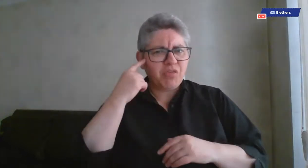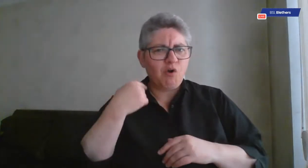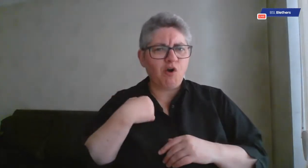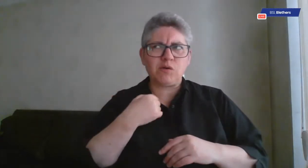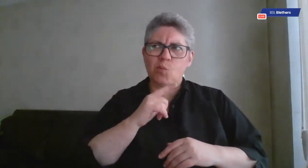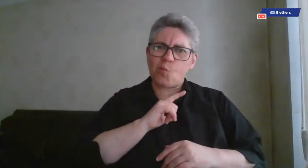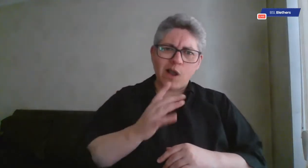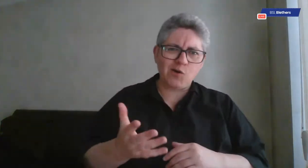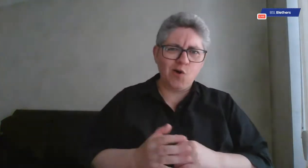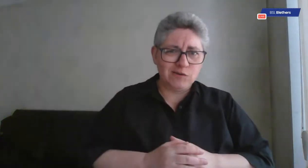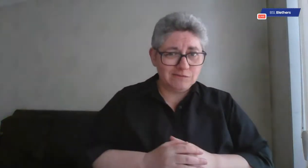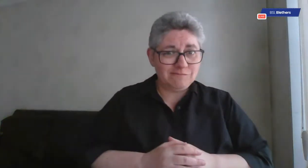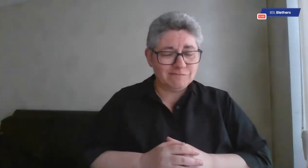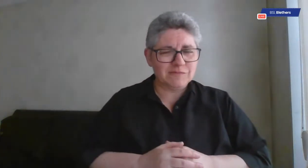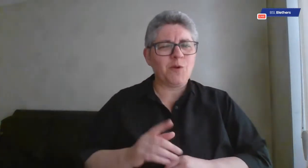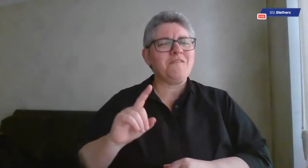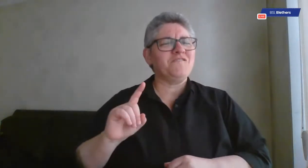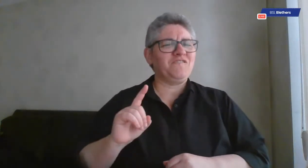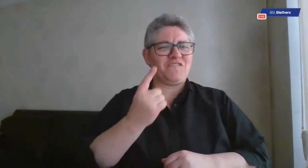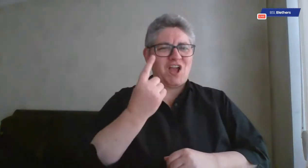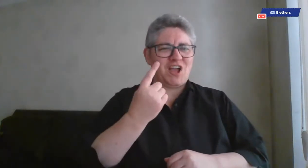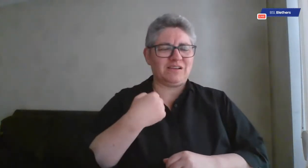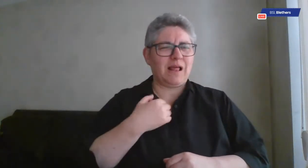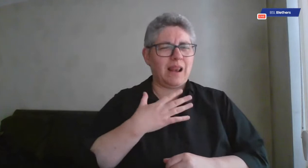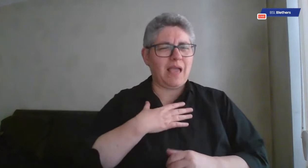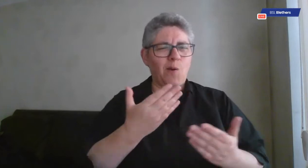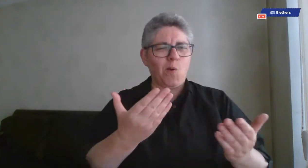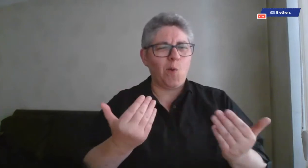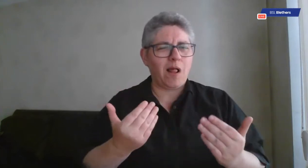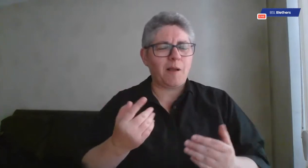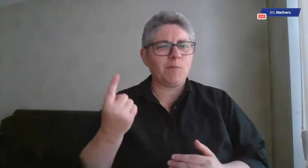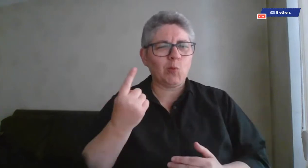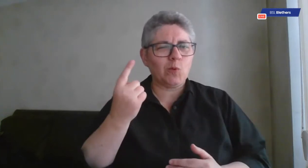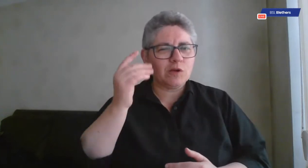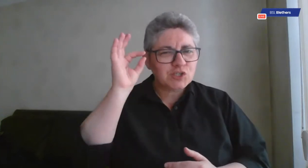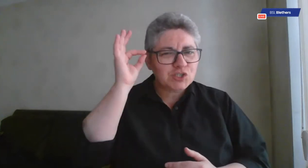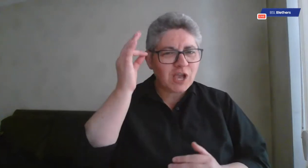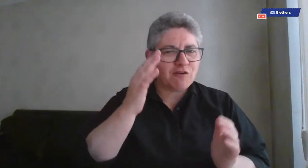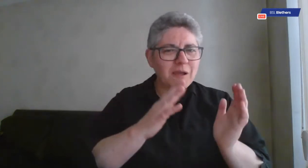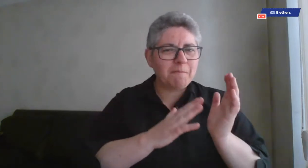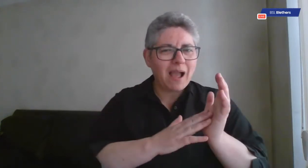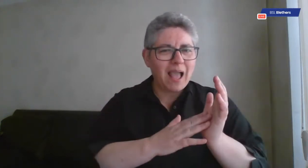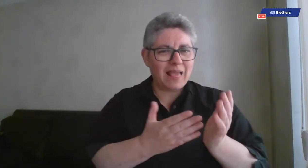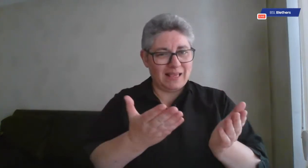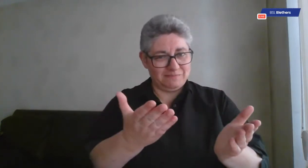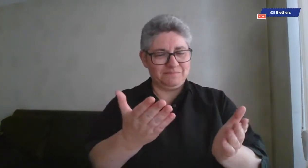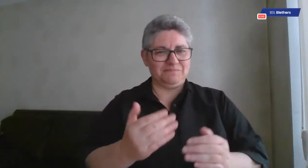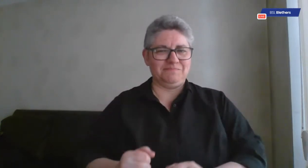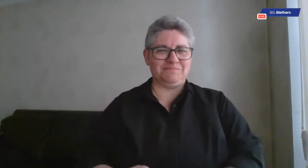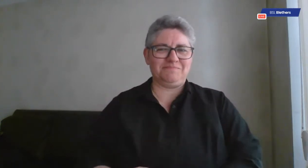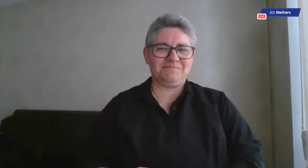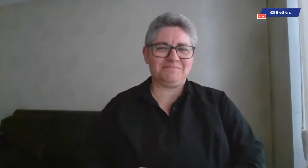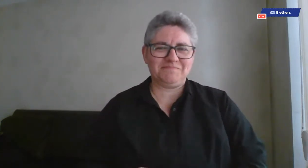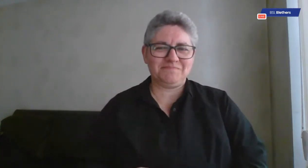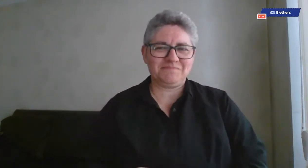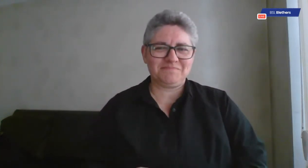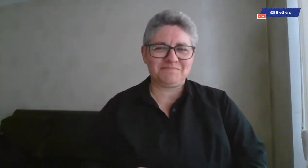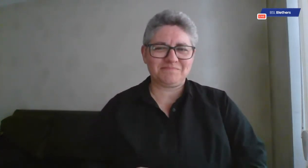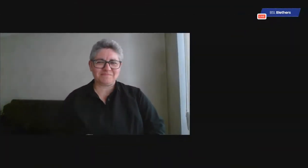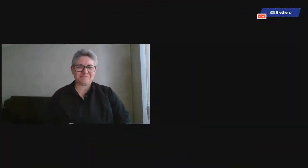make you think about areas that you could volunteer. So the first guest I'd like to welcome tonight is Geri Malley. Hello,